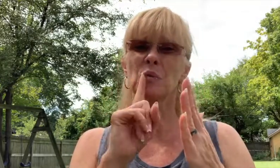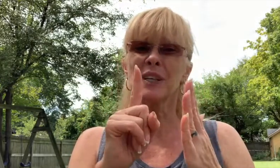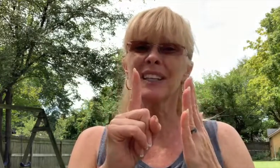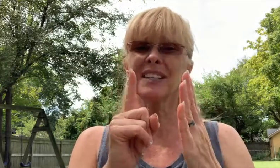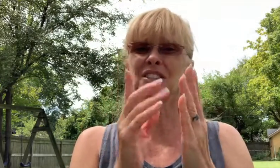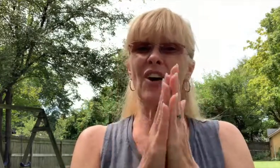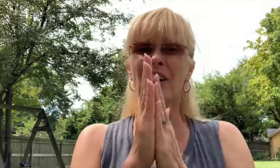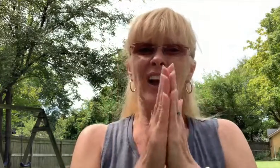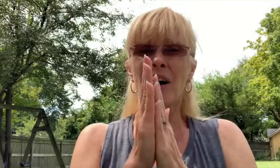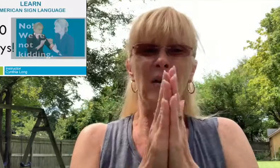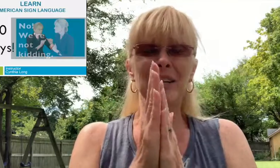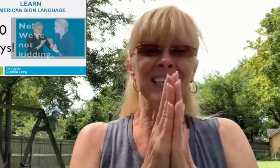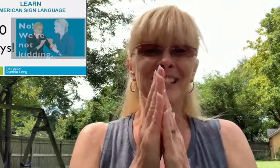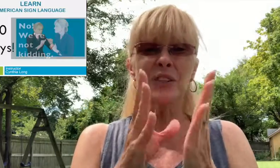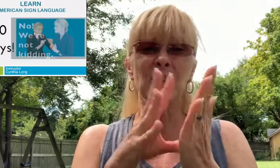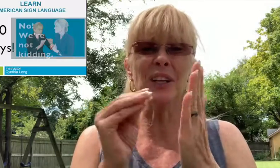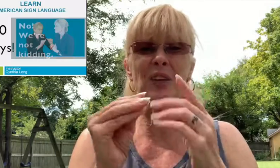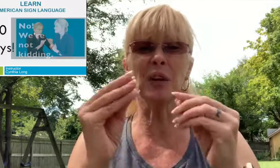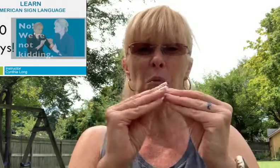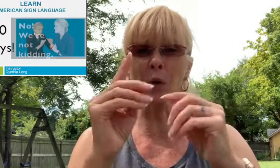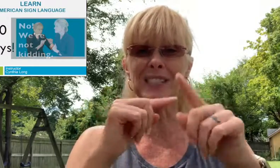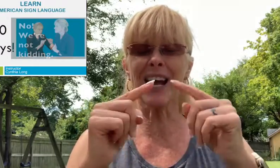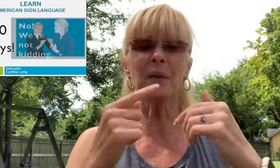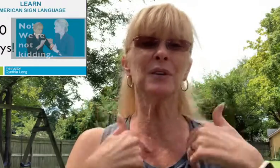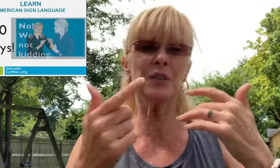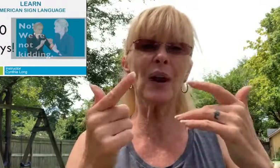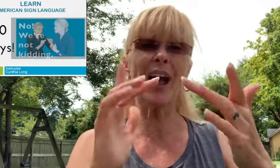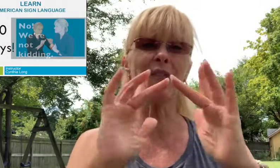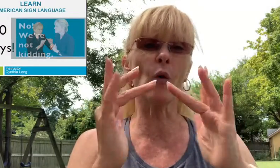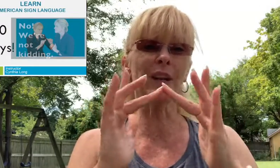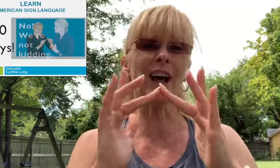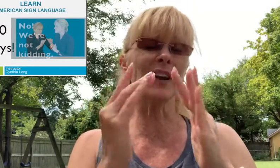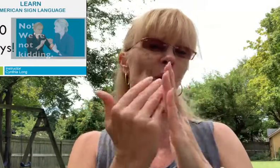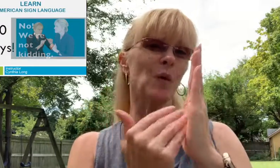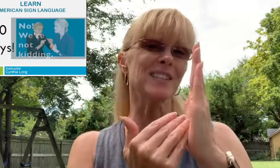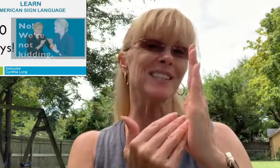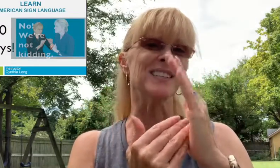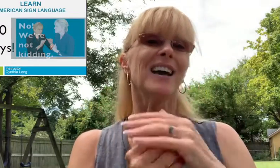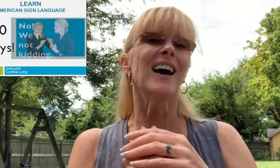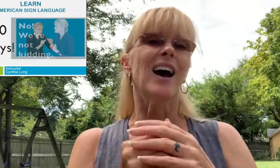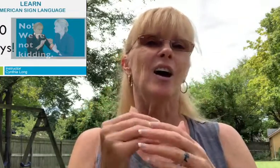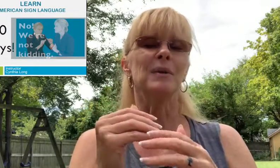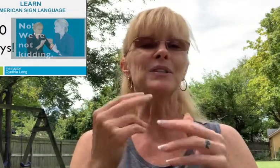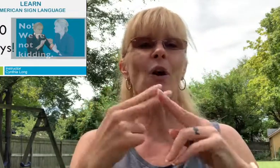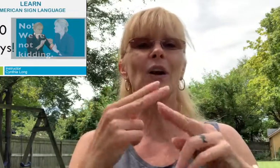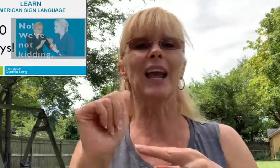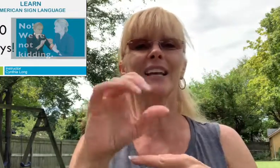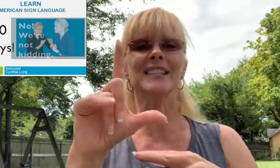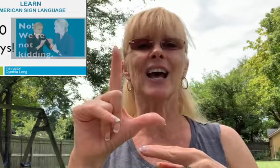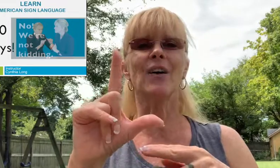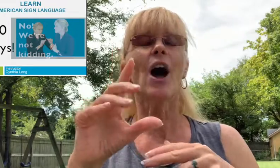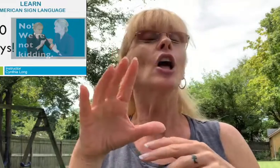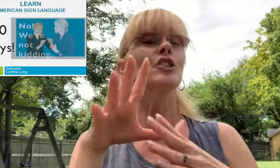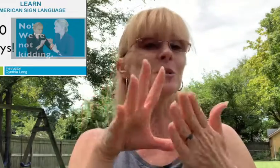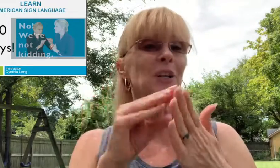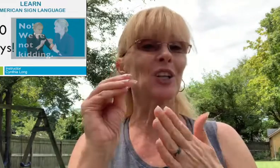really start getting into it and learning more sign, we do have online courses. It's called Learn